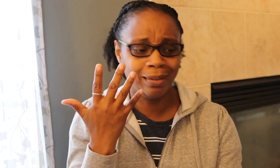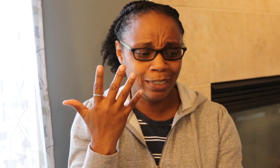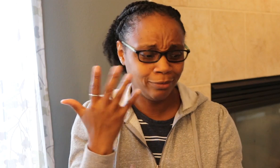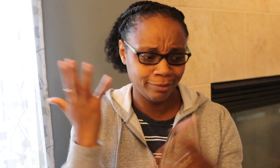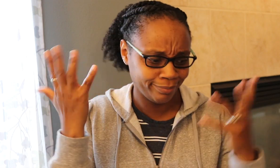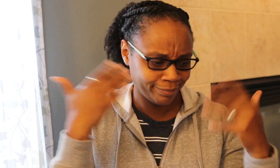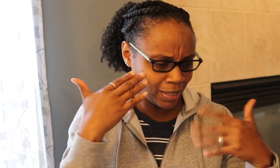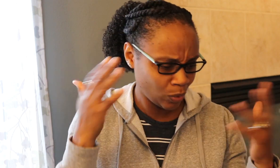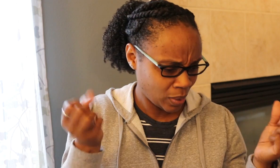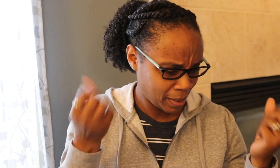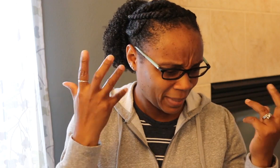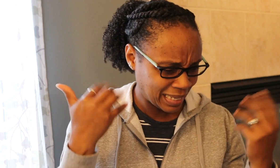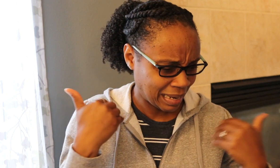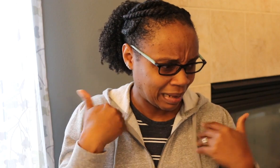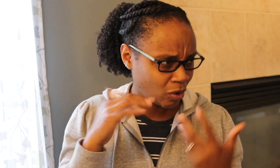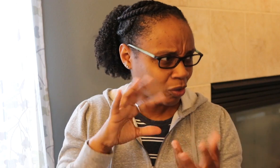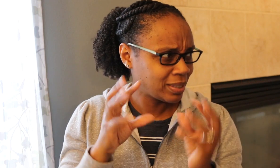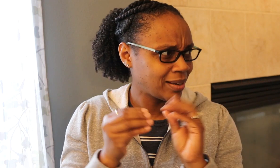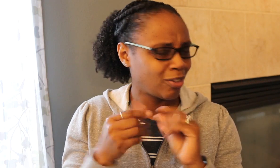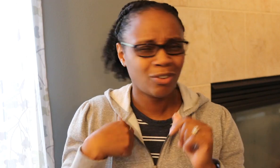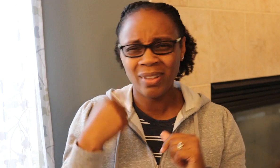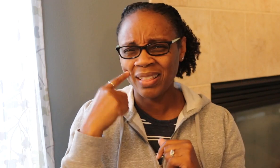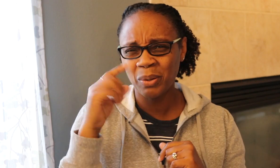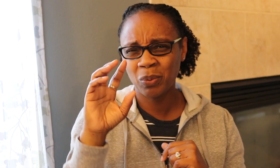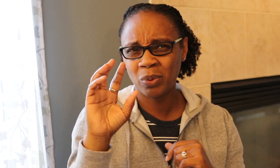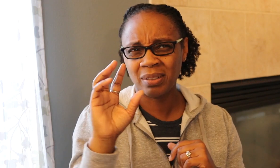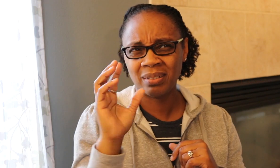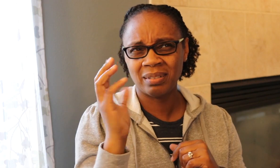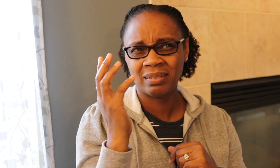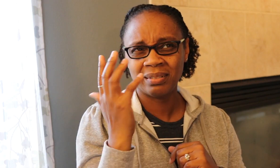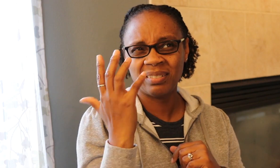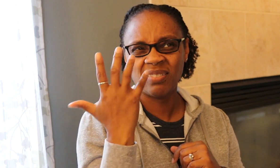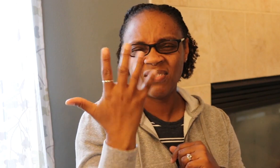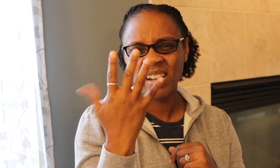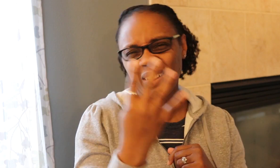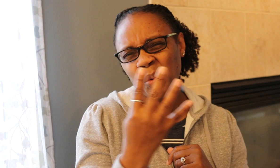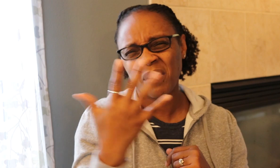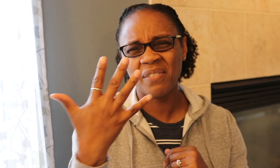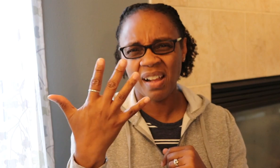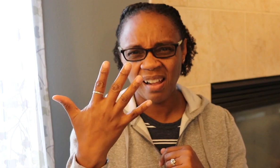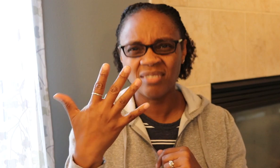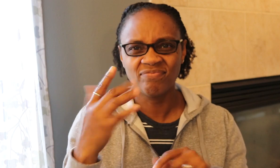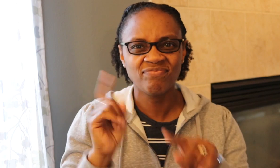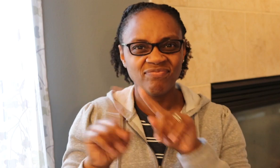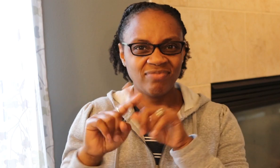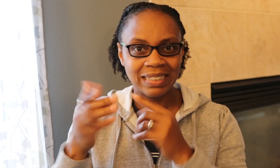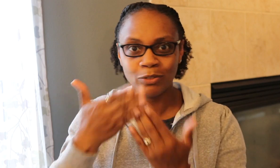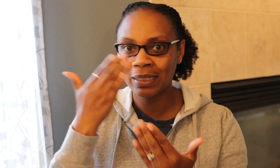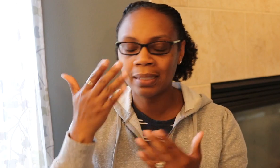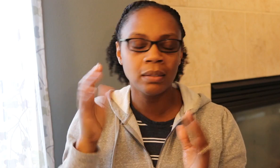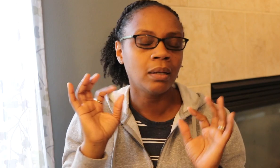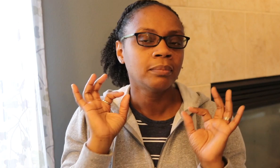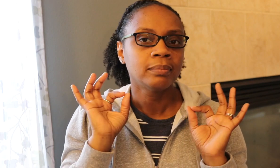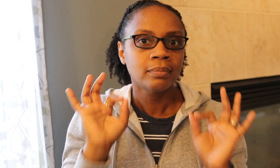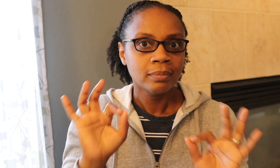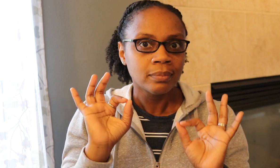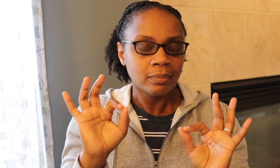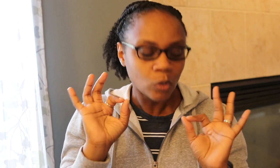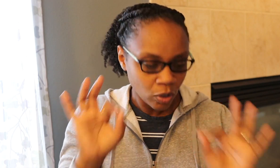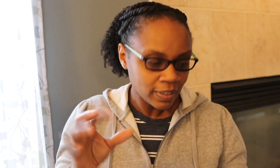bought maybe like four or five. I don't know. How many did I get? Yeah, four or five of them in different scents and